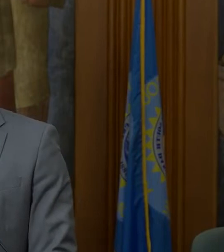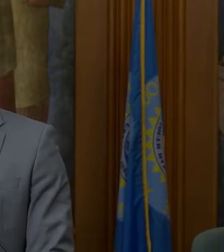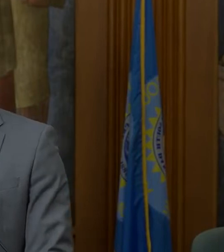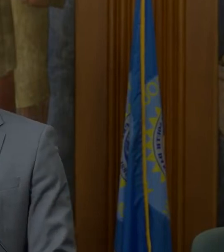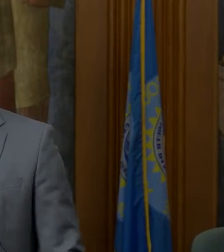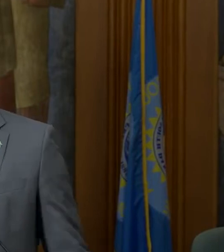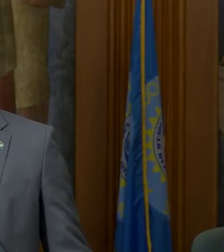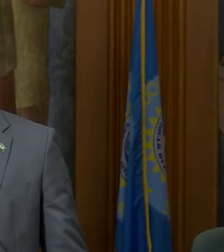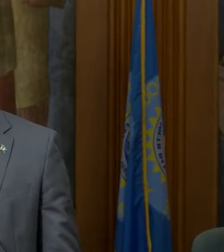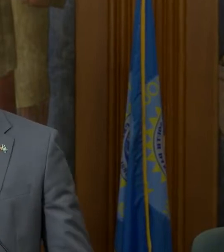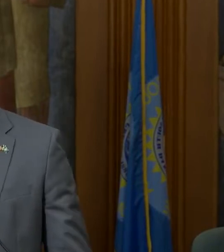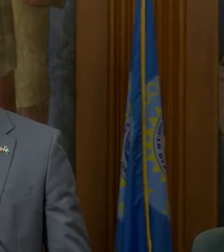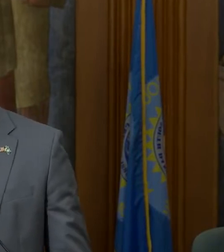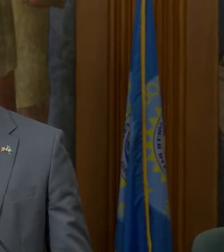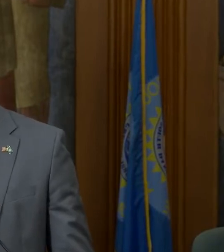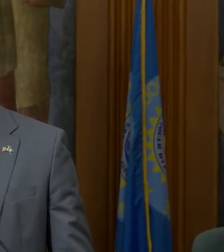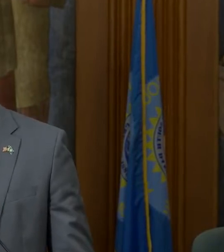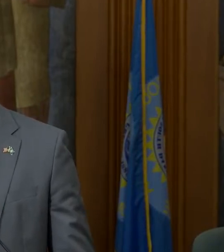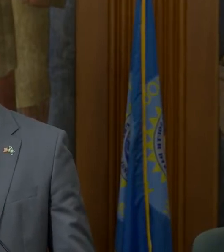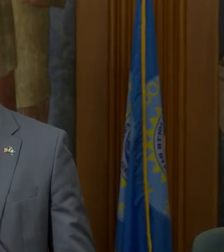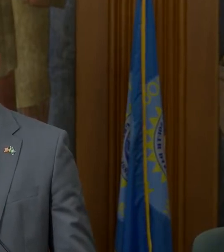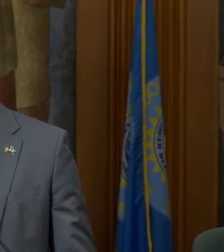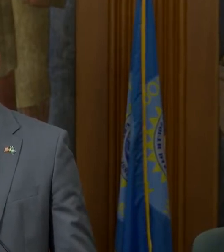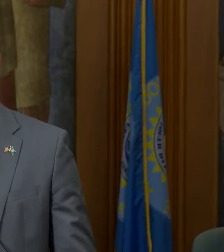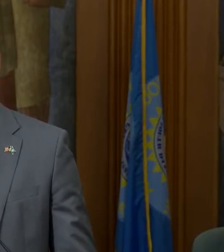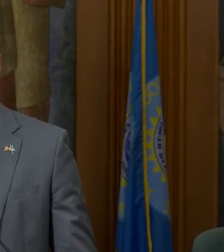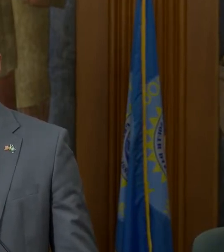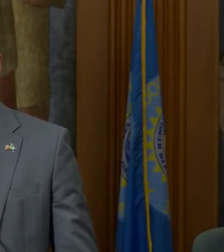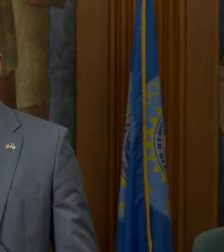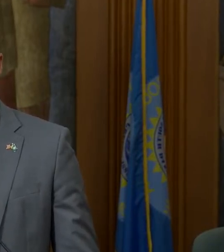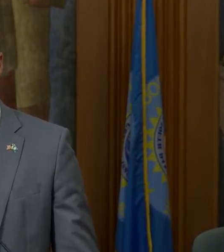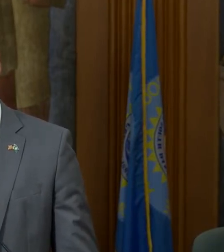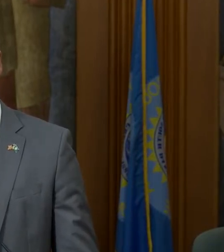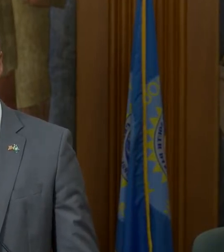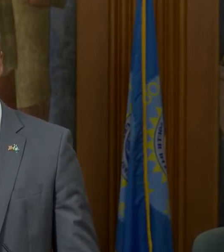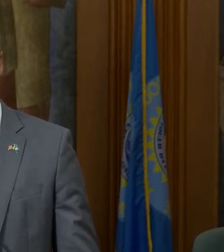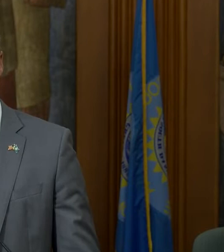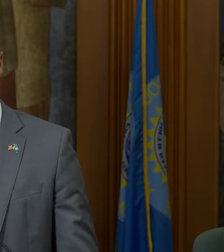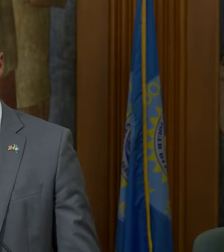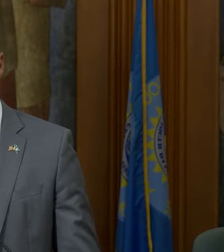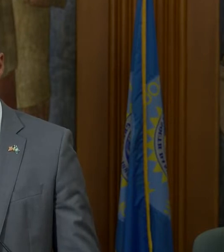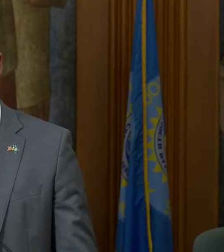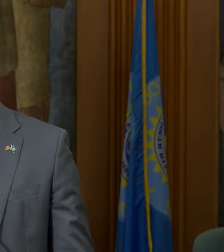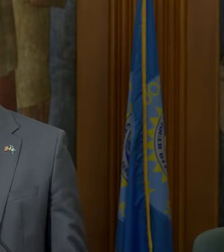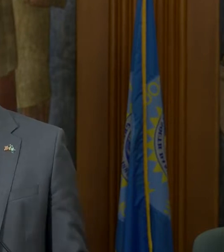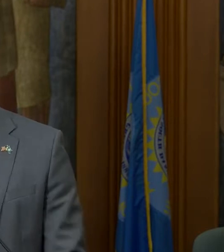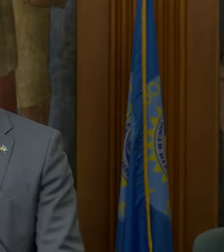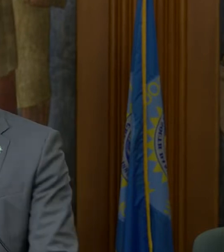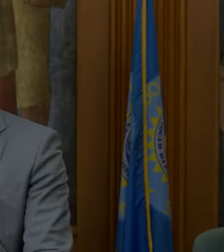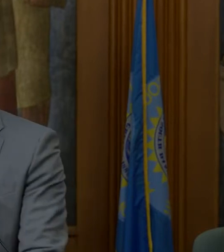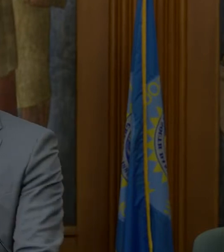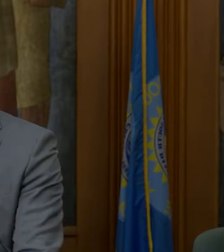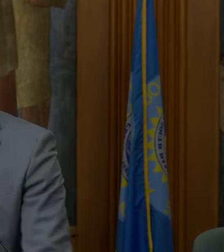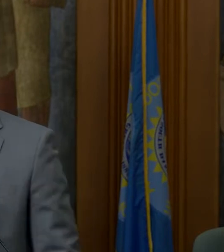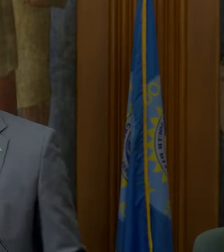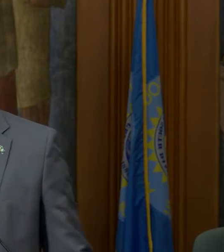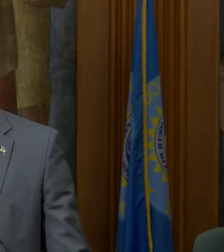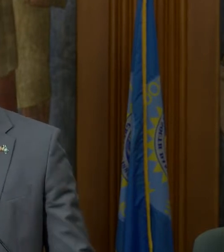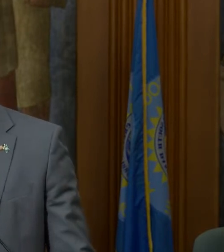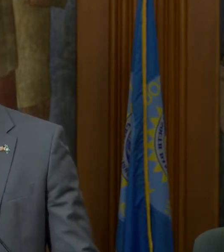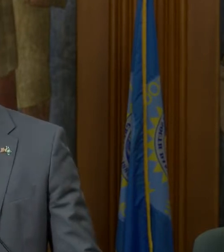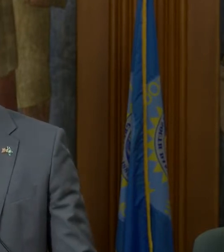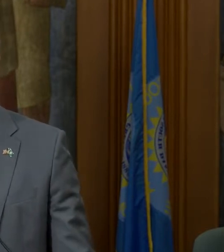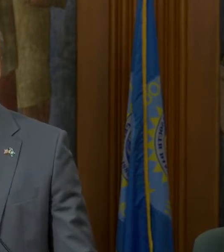Good afternoon. Thanks for being here. I'm going to get right to the point today. Our health care